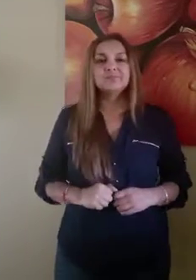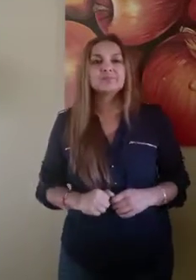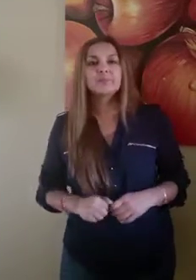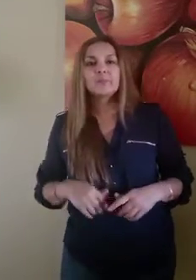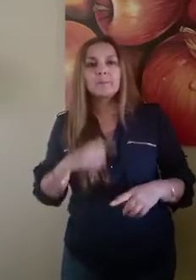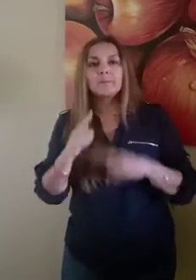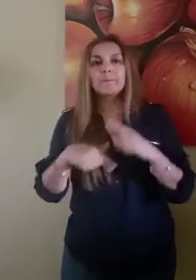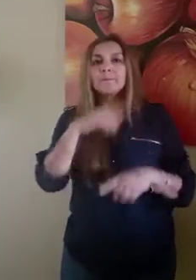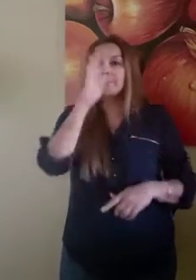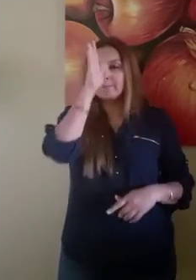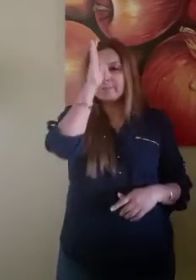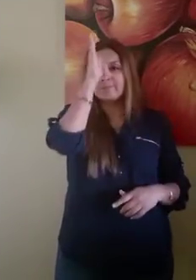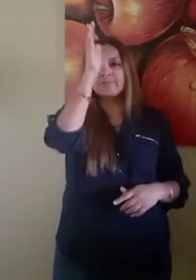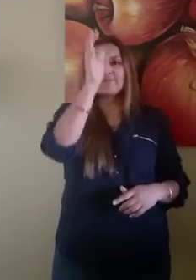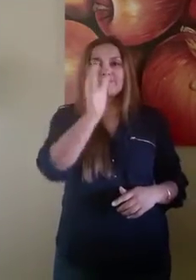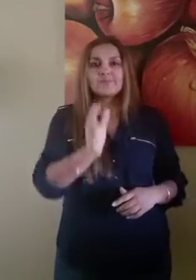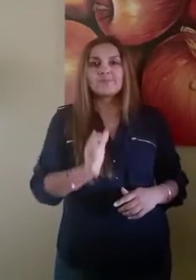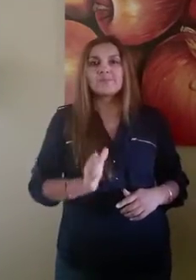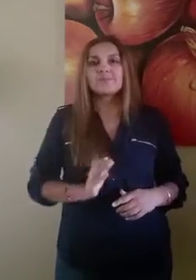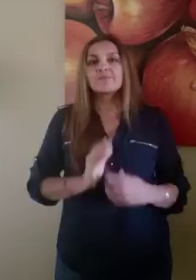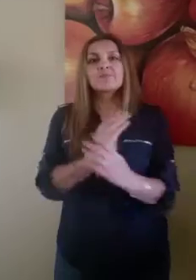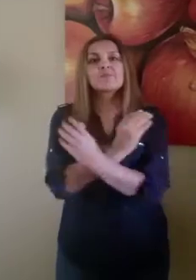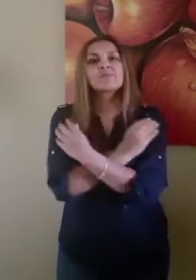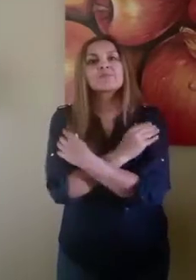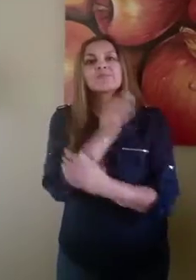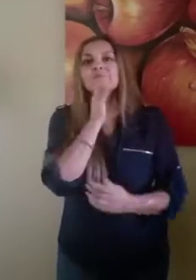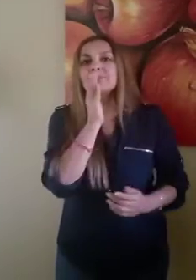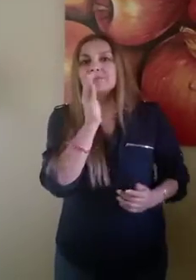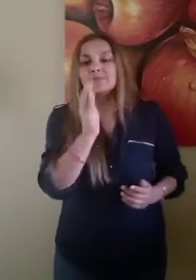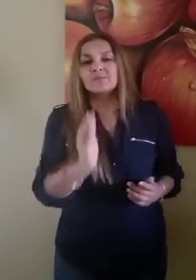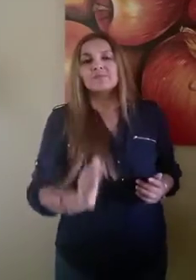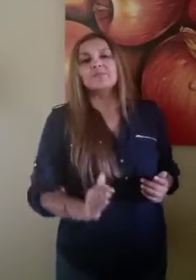When a man loves a woman,